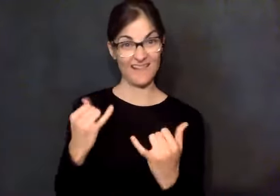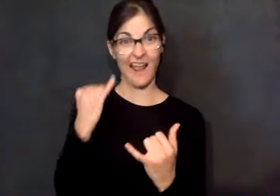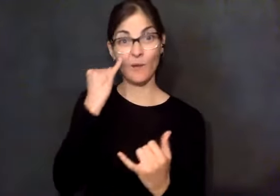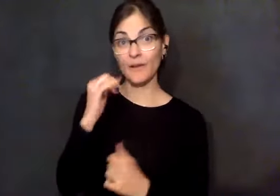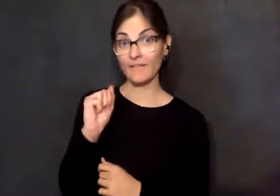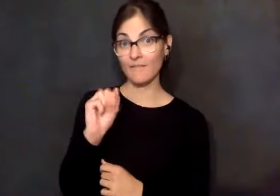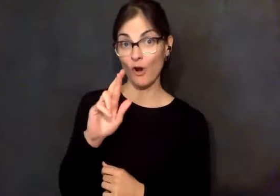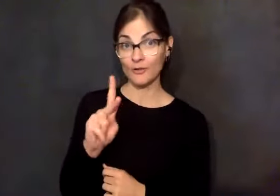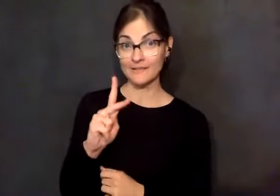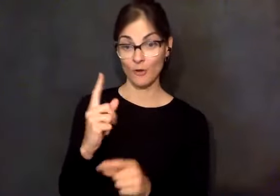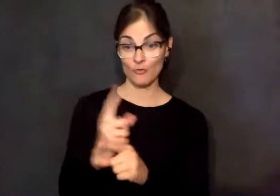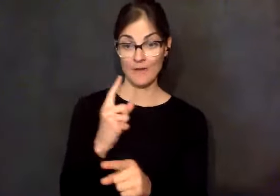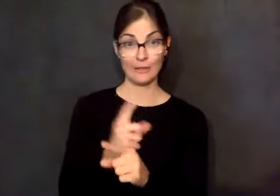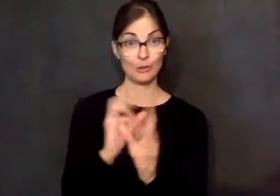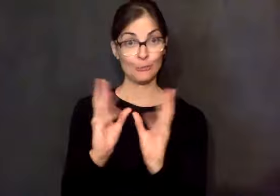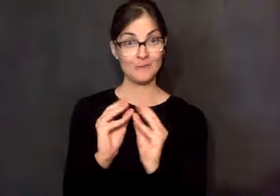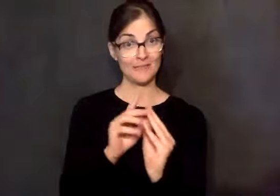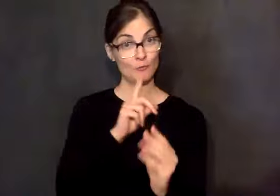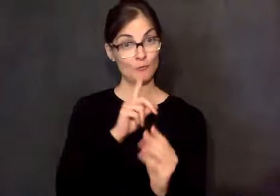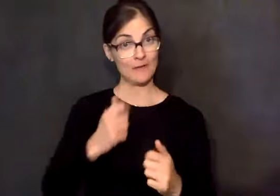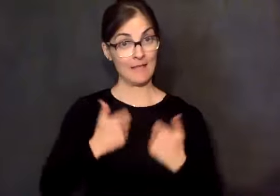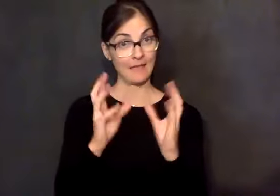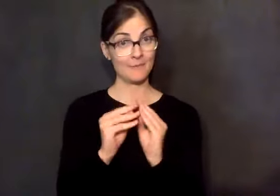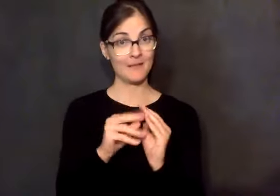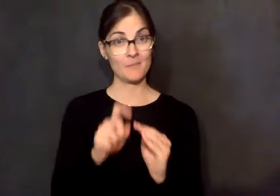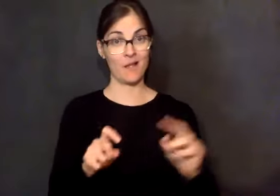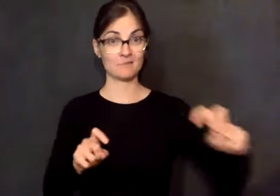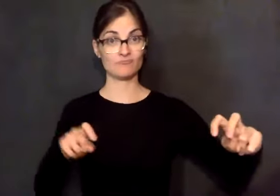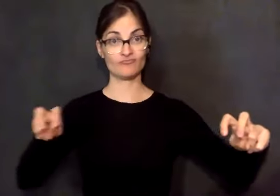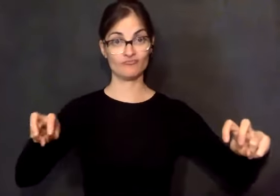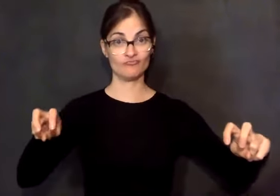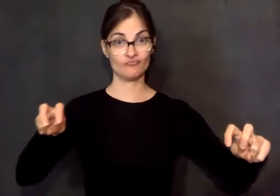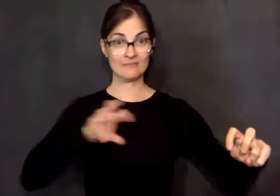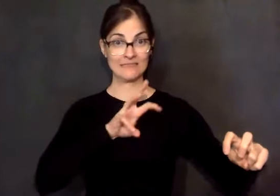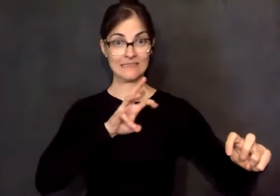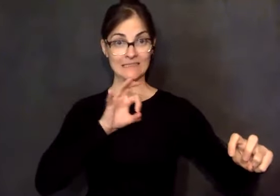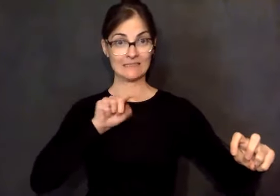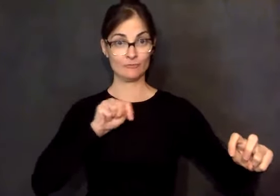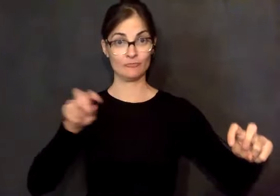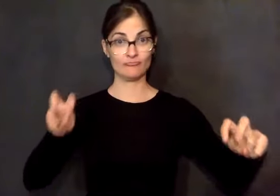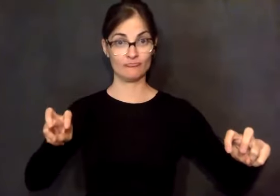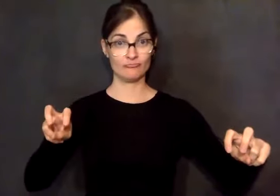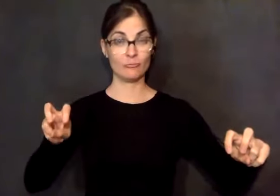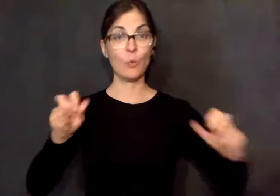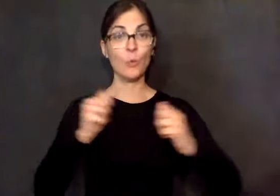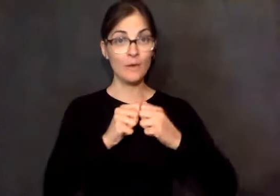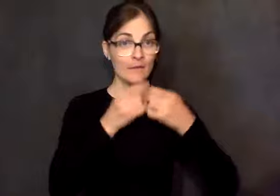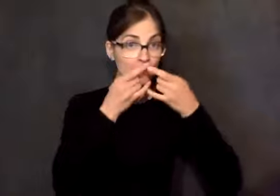right now, if we were in a regular meeting, we would have to be six foot apart at the minimum.